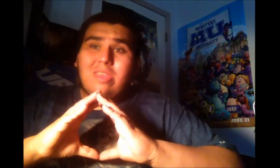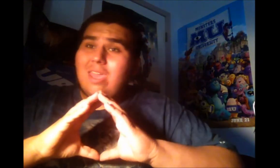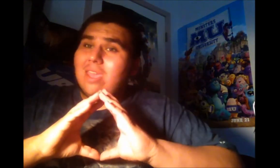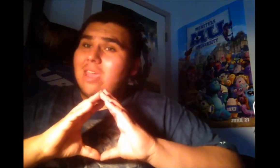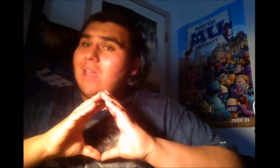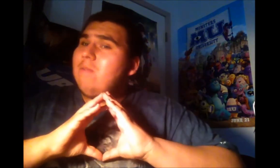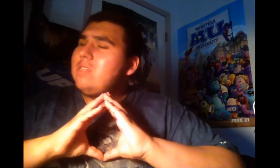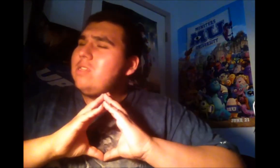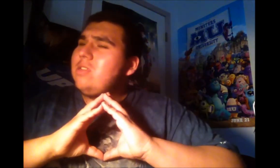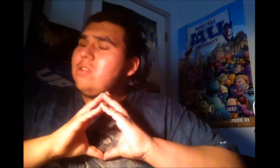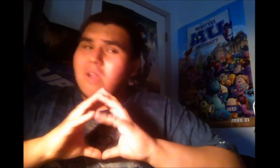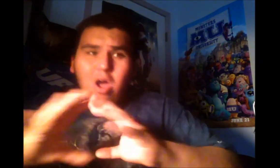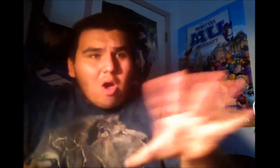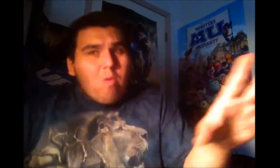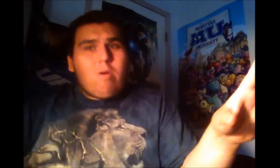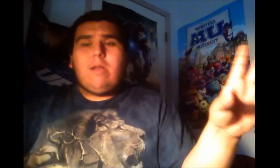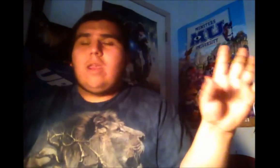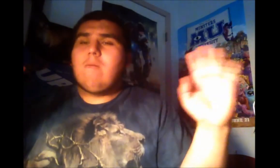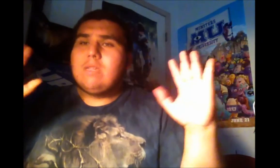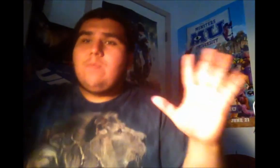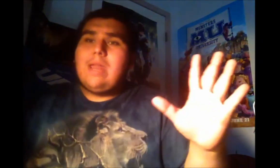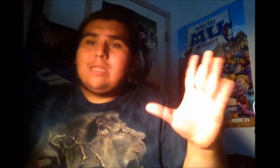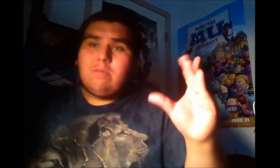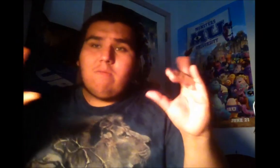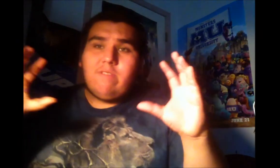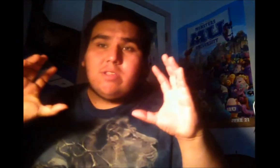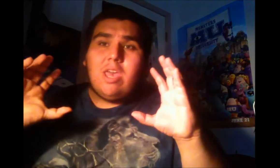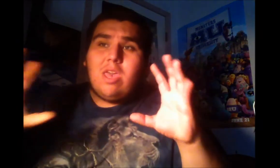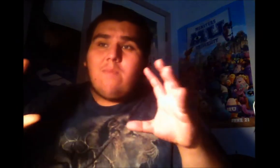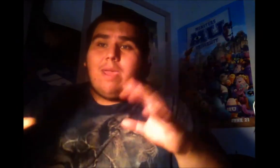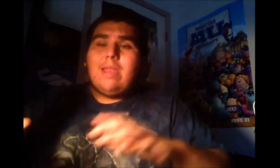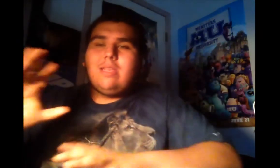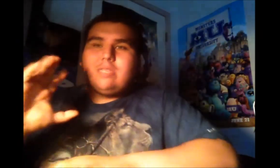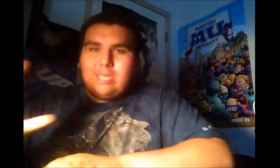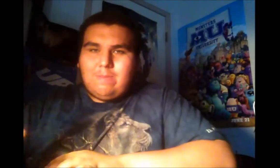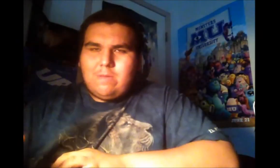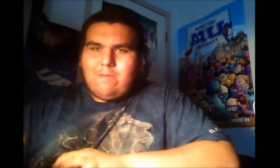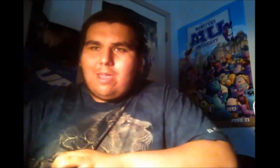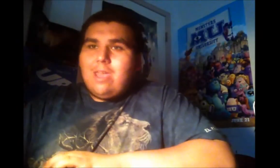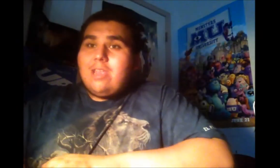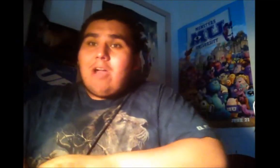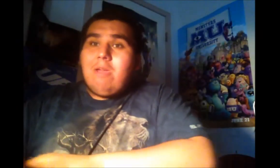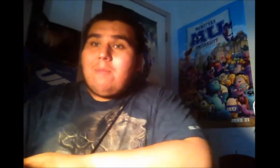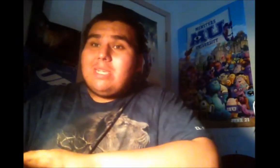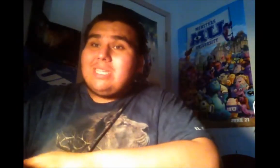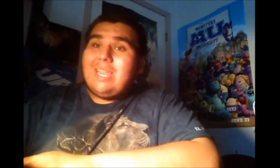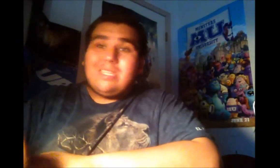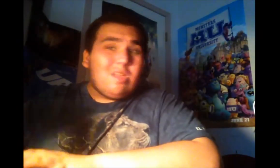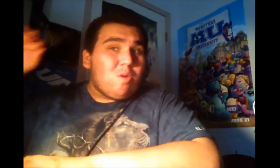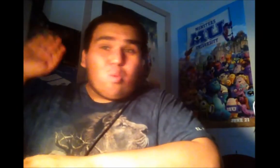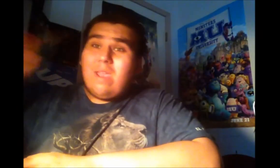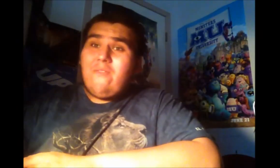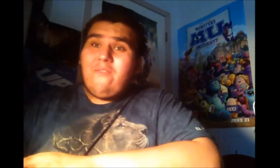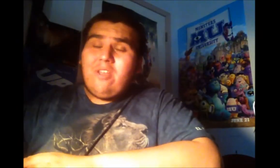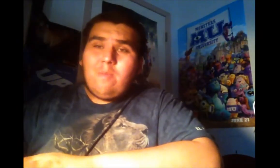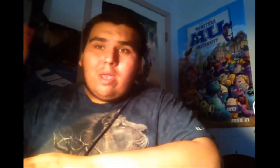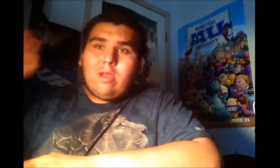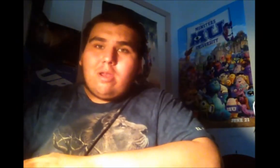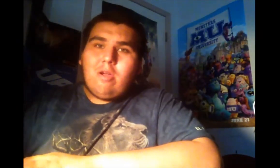think it was nowhere near as bad as the reviews made it seem to be. Now, am I saying it's a great film? No,